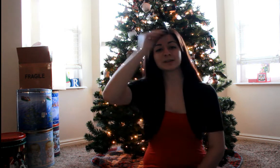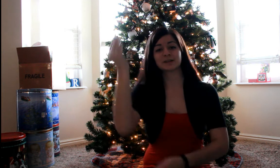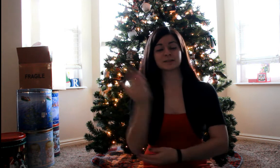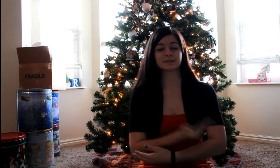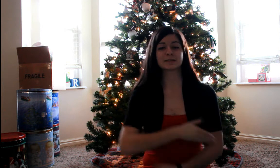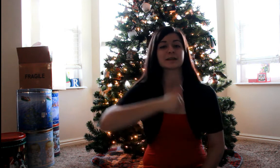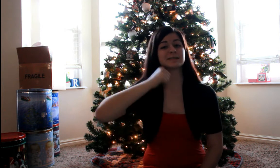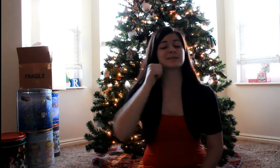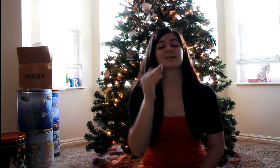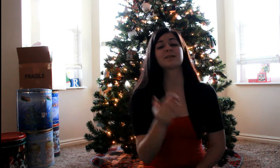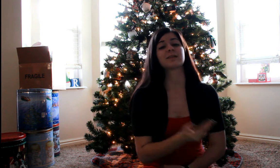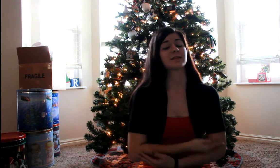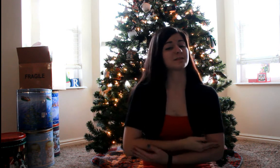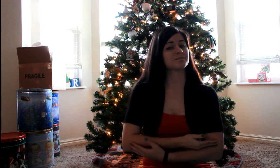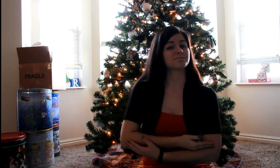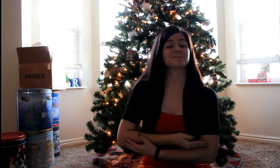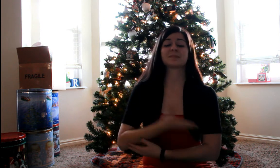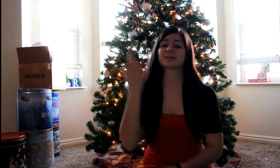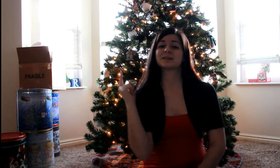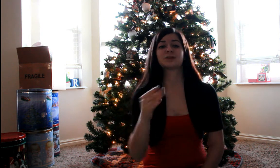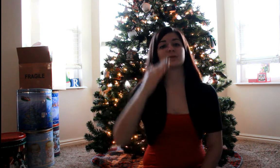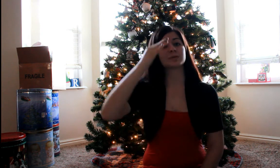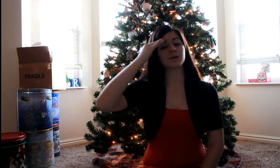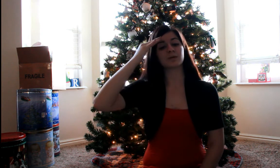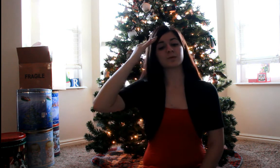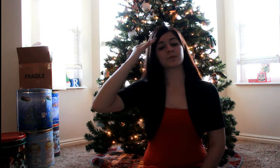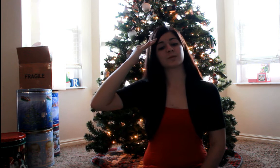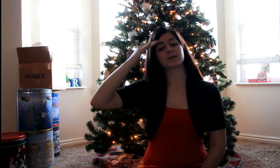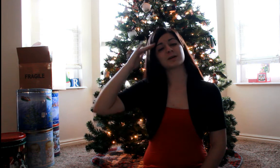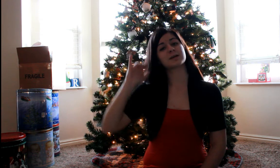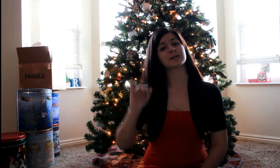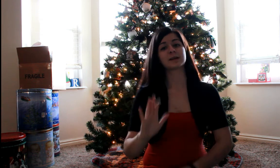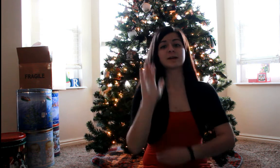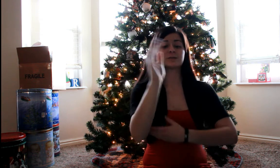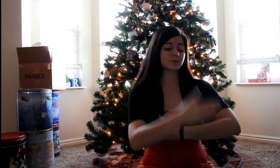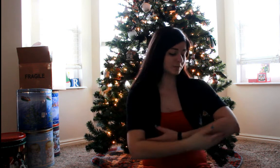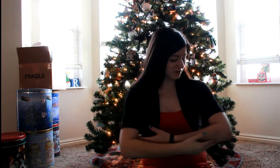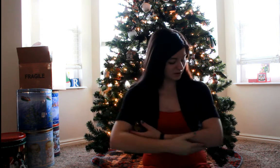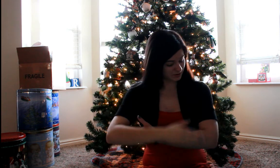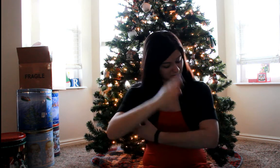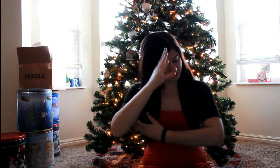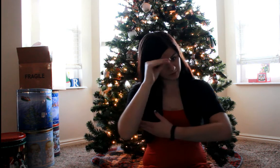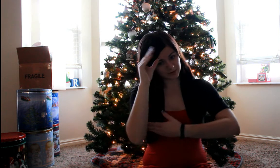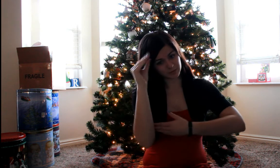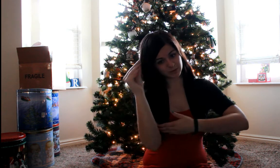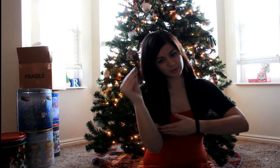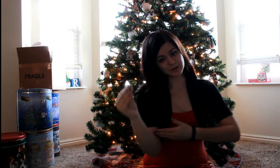sons and daughters Did you know That your baby boy